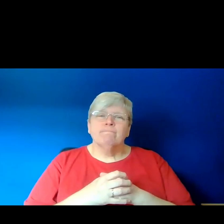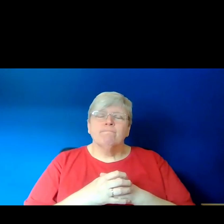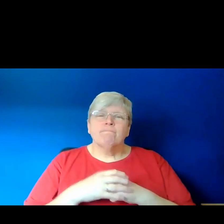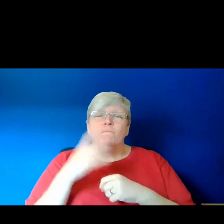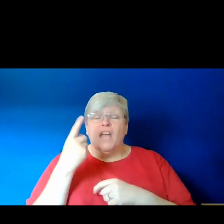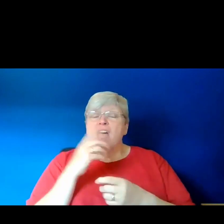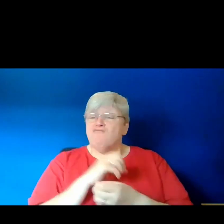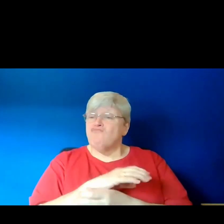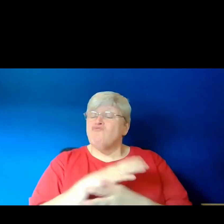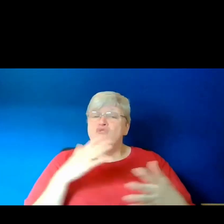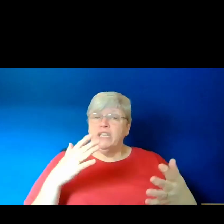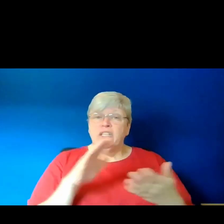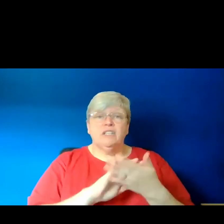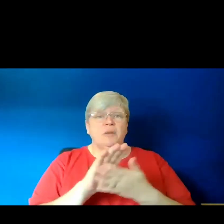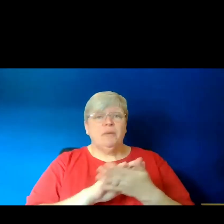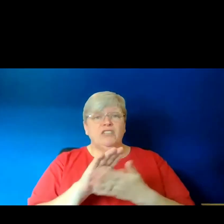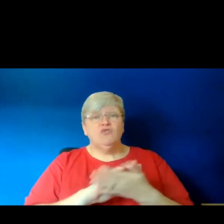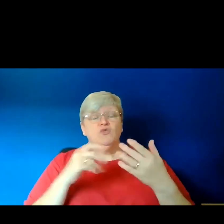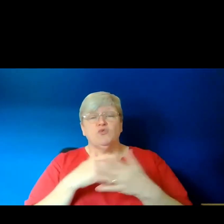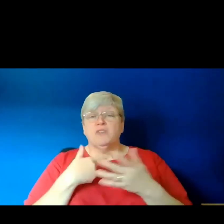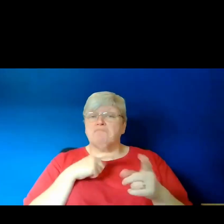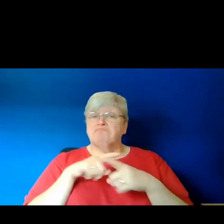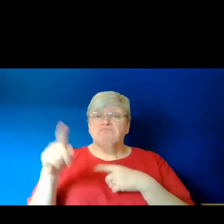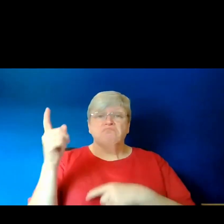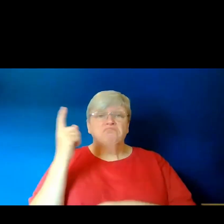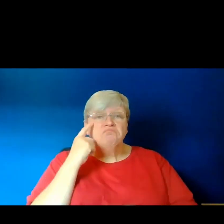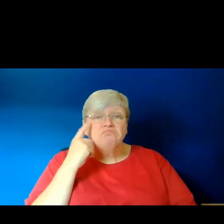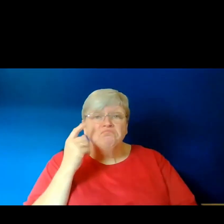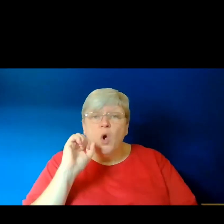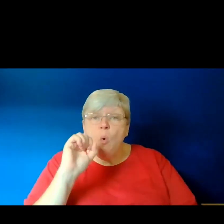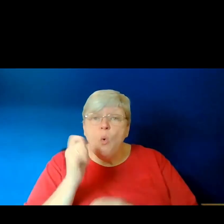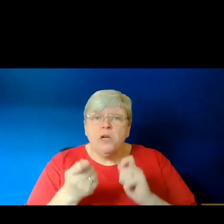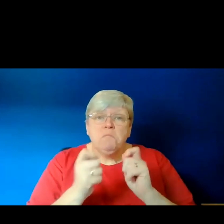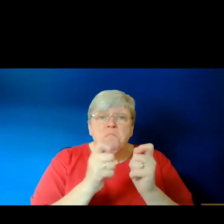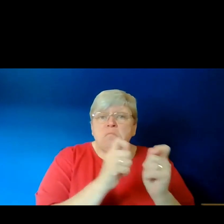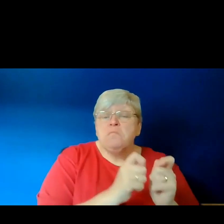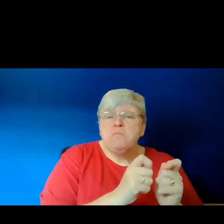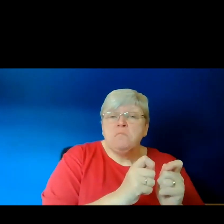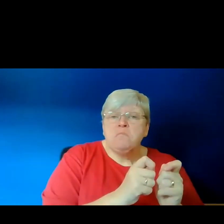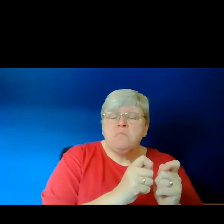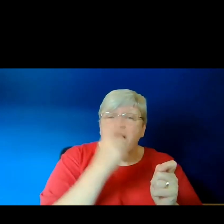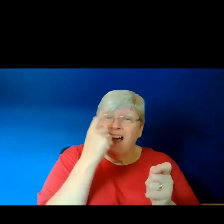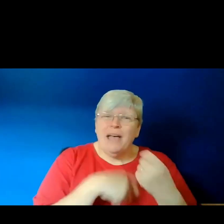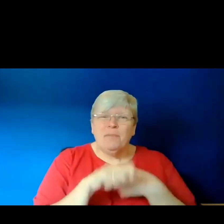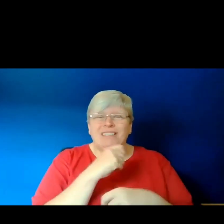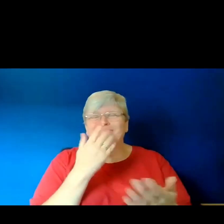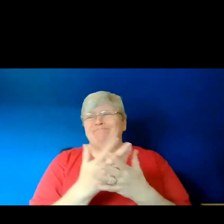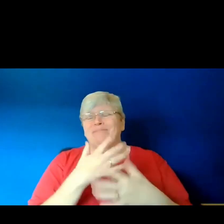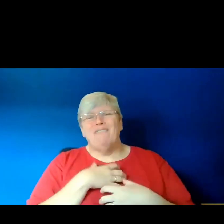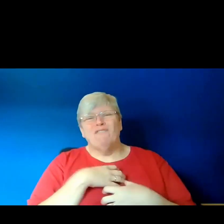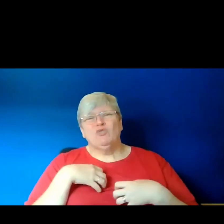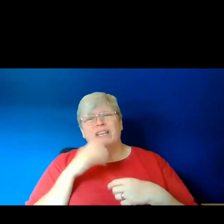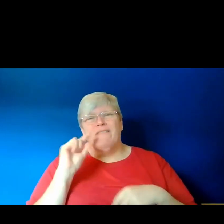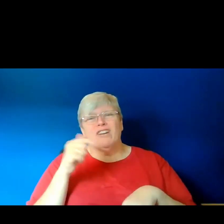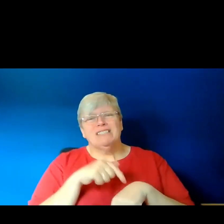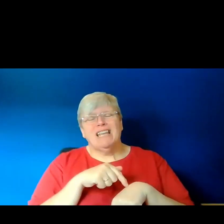because you have that space to speculate and try out your own distortions. However, it can be quite frustrating when you're first trying to